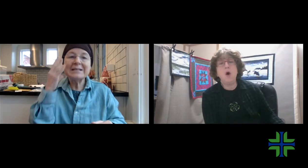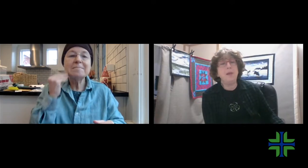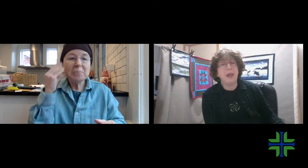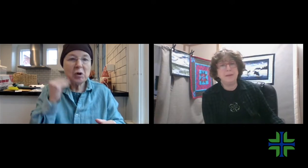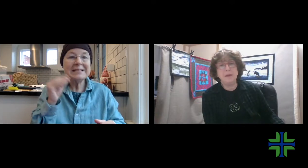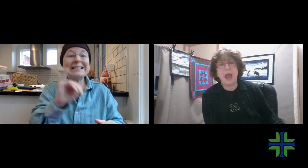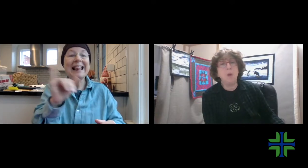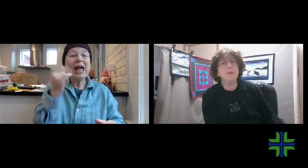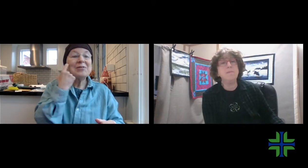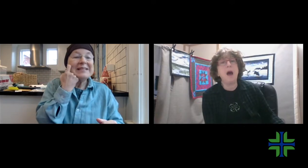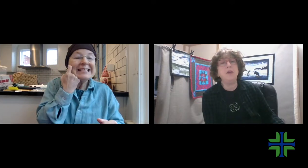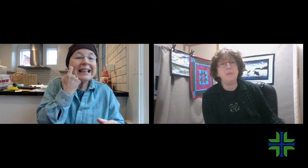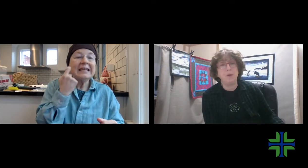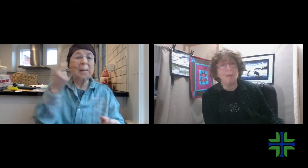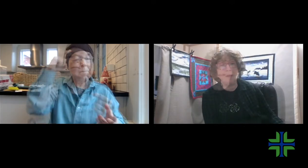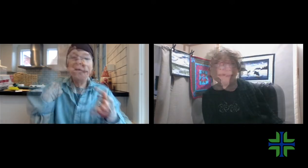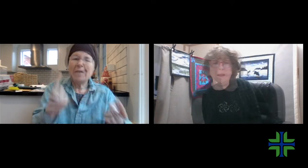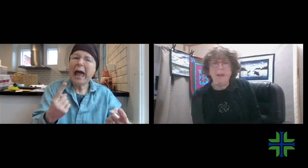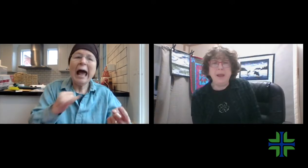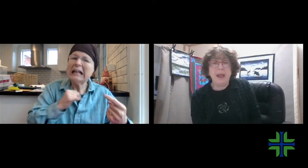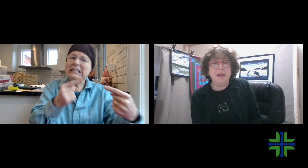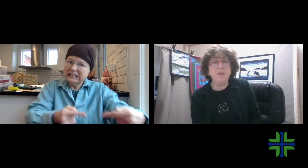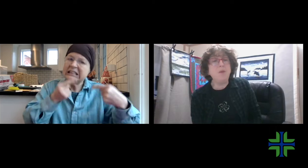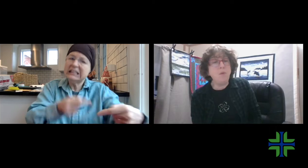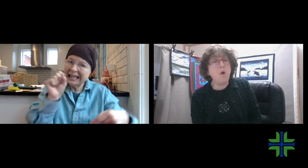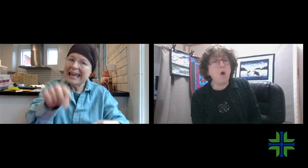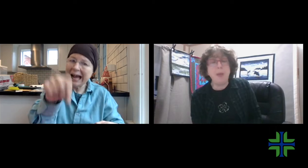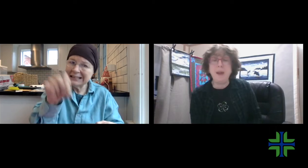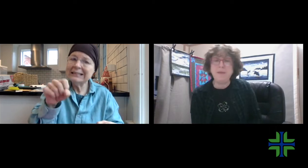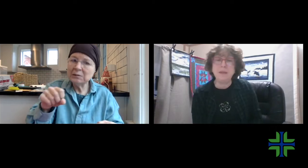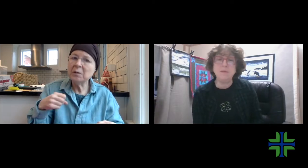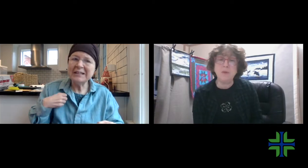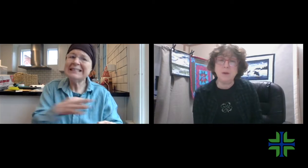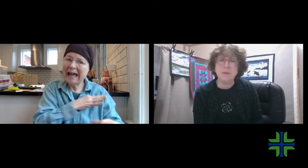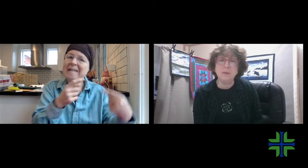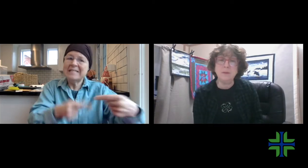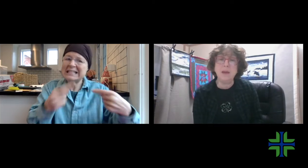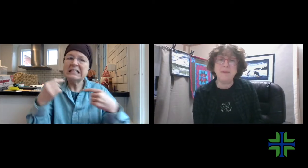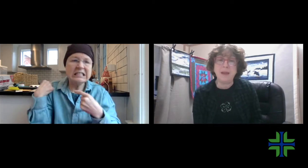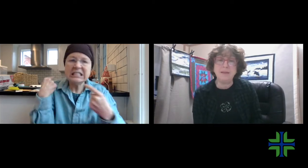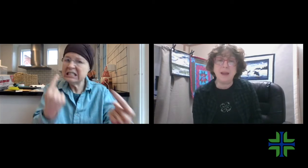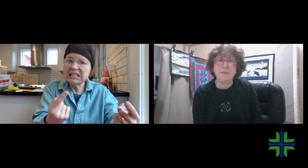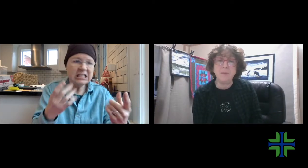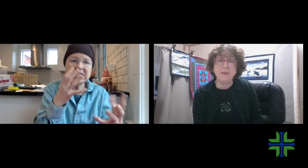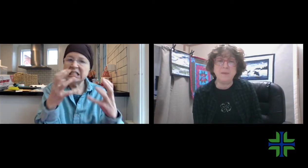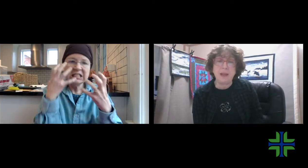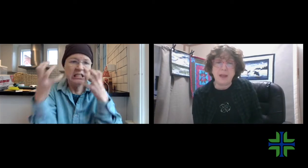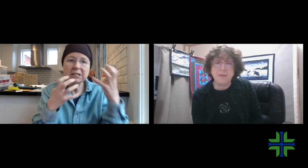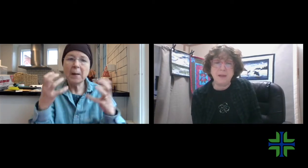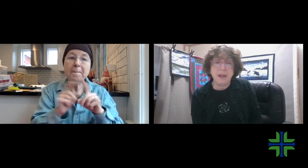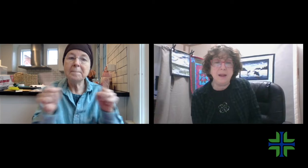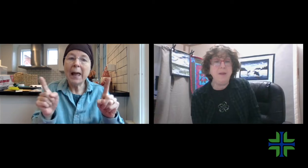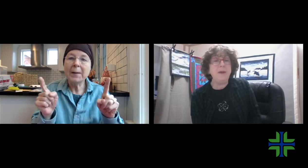Christine's saying, oh, yes. Now it's a much better experience. And so far, I mean, I've had some struggles. I've had to stand up for